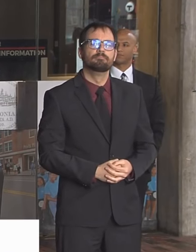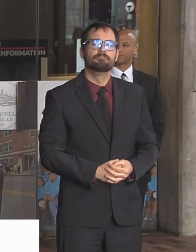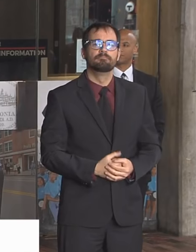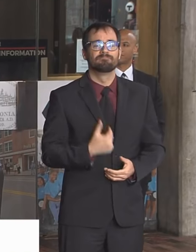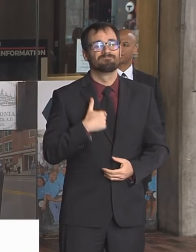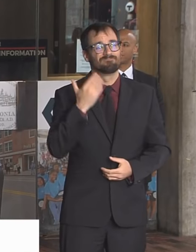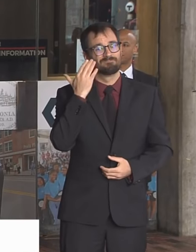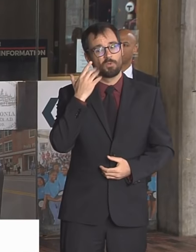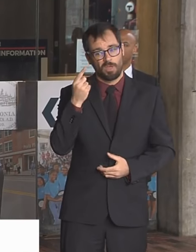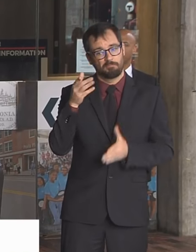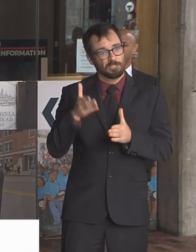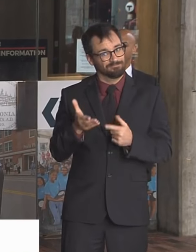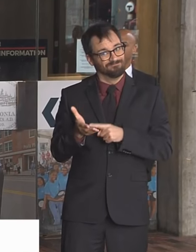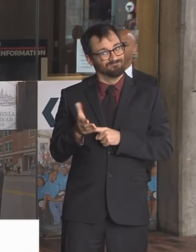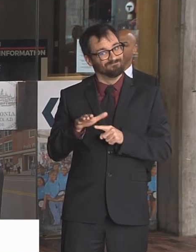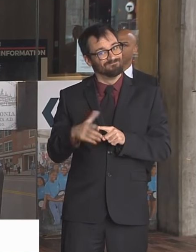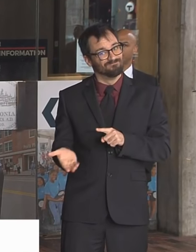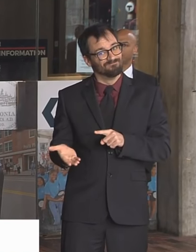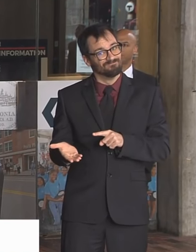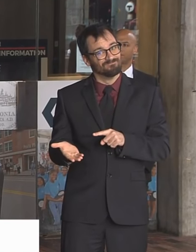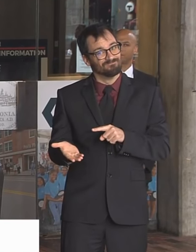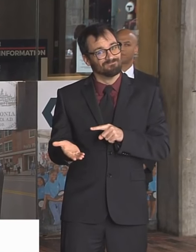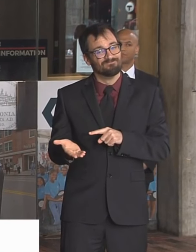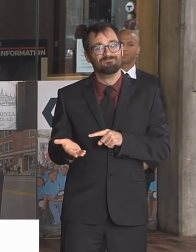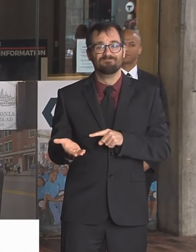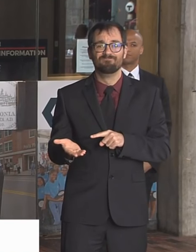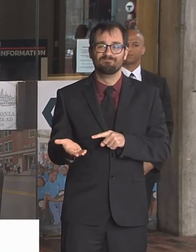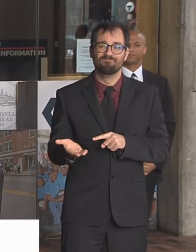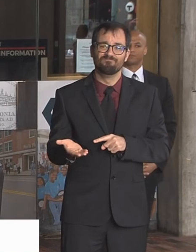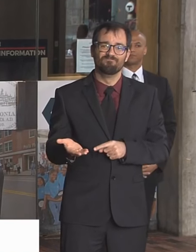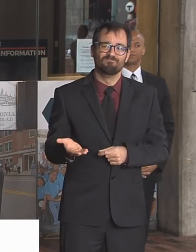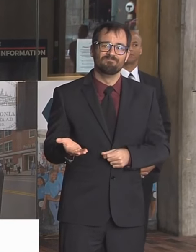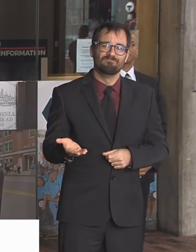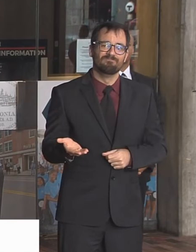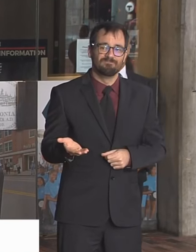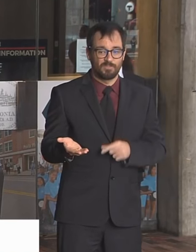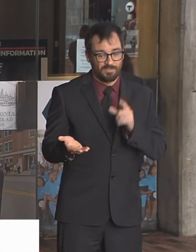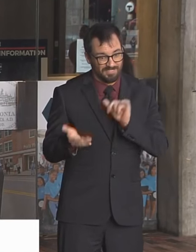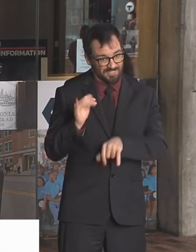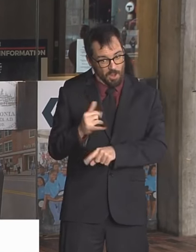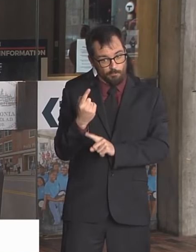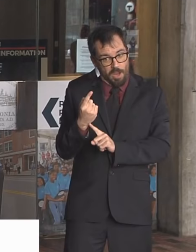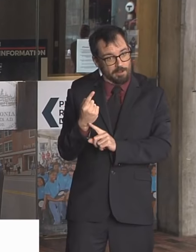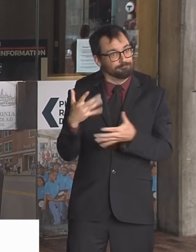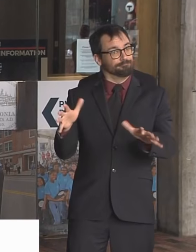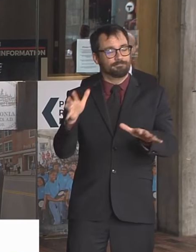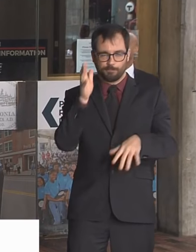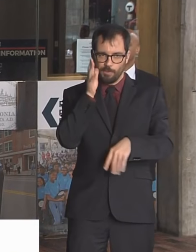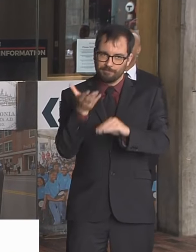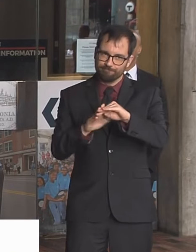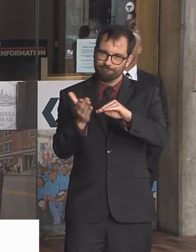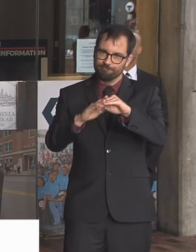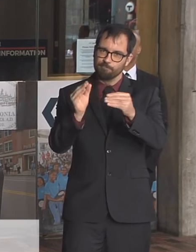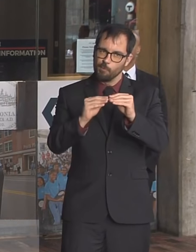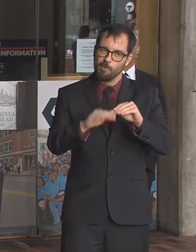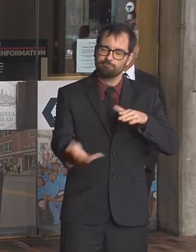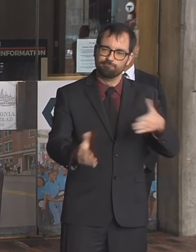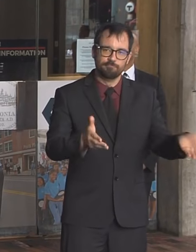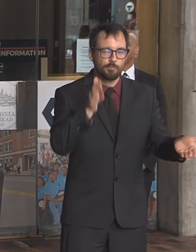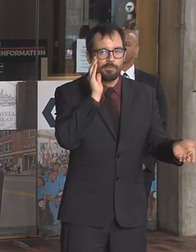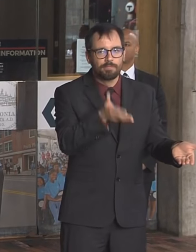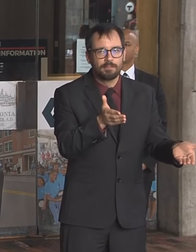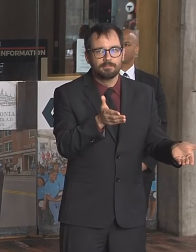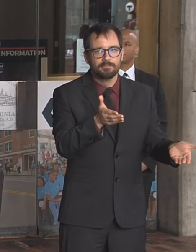We know those positive cases are going to go up. The numbers are going to go up. But what we want to do is try and have them have that one bump and then try and